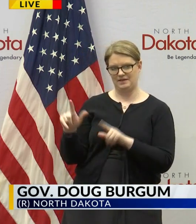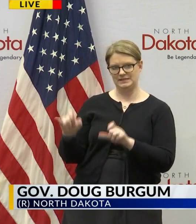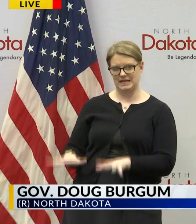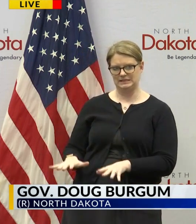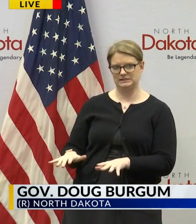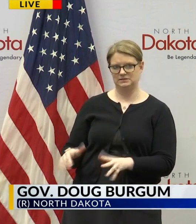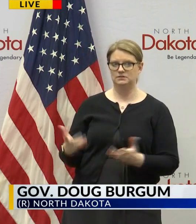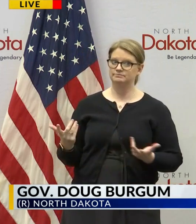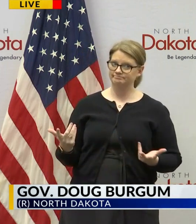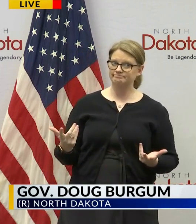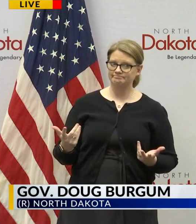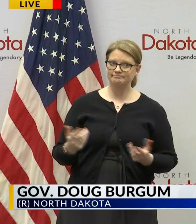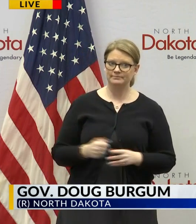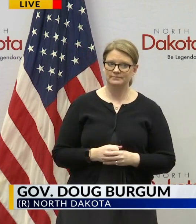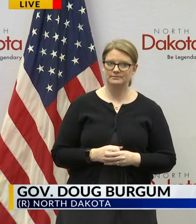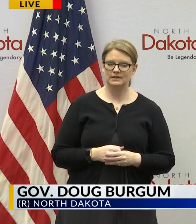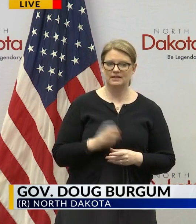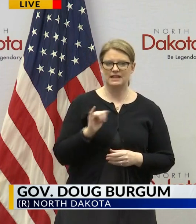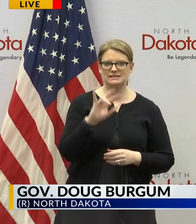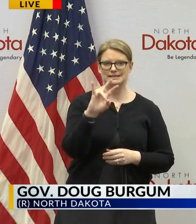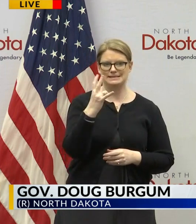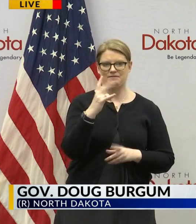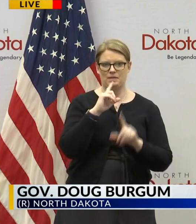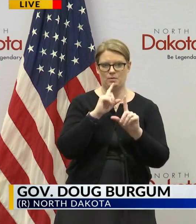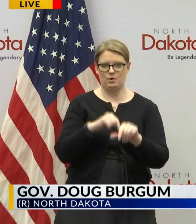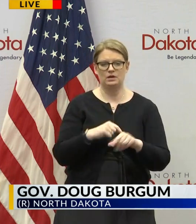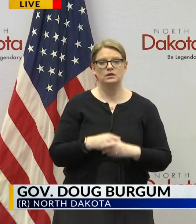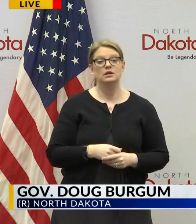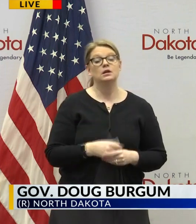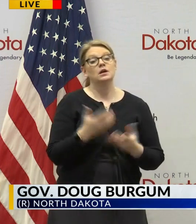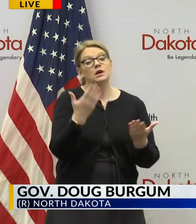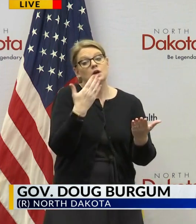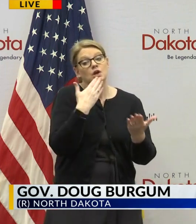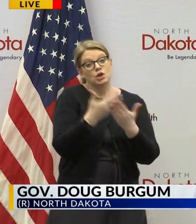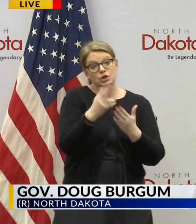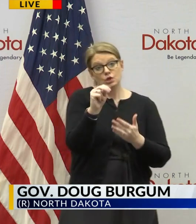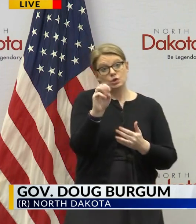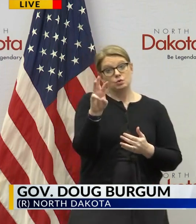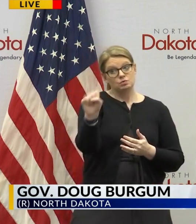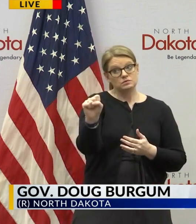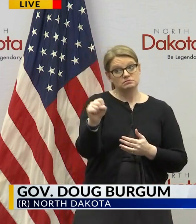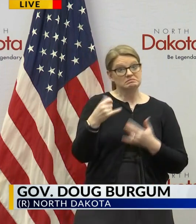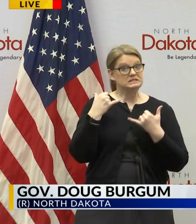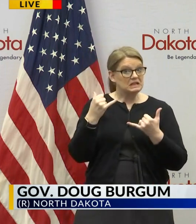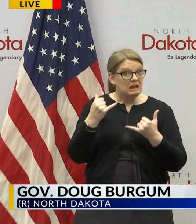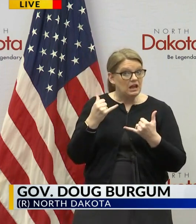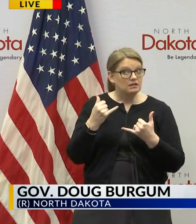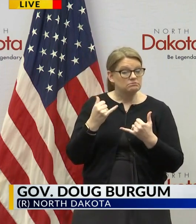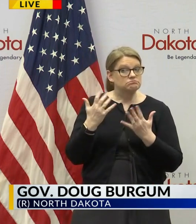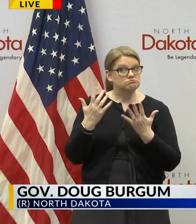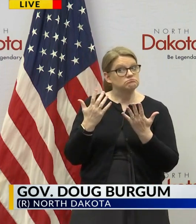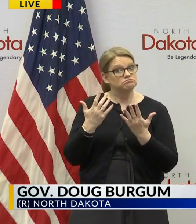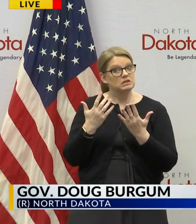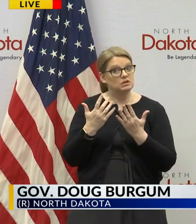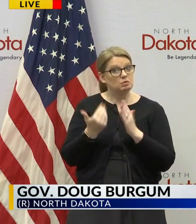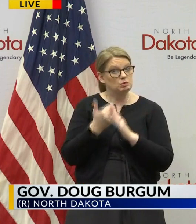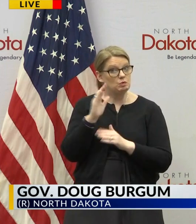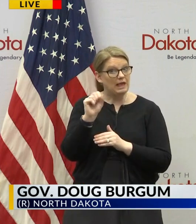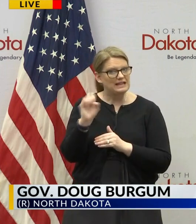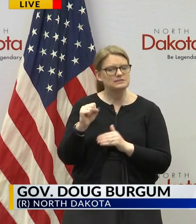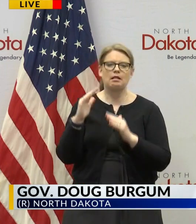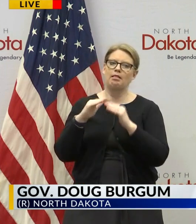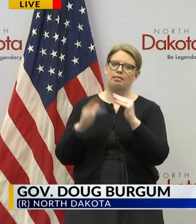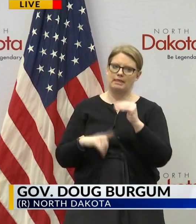and the that's the seven that we're reporting today so the good news is that we had fewer new cases today than we had the day before